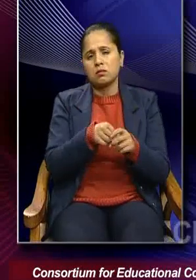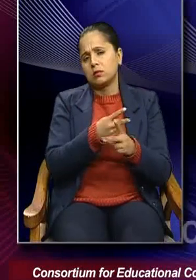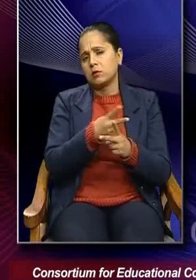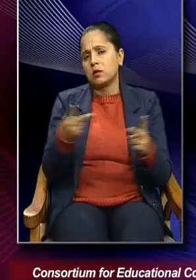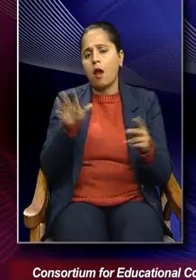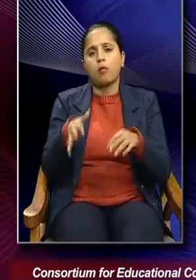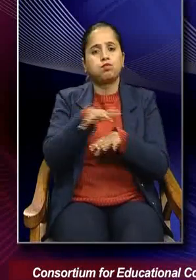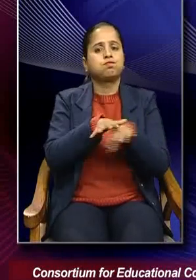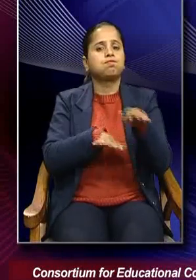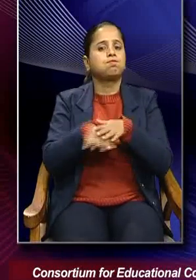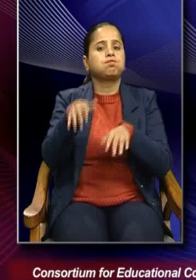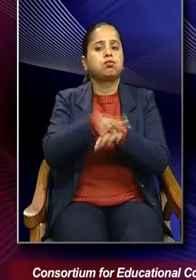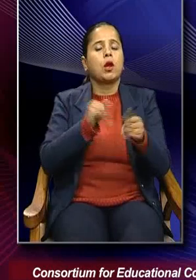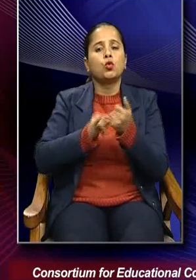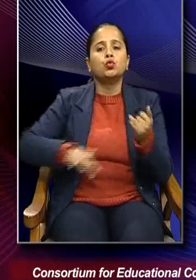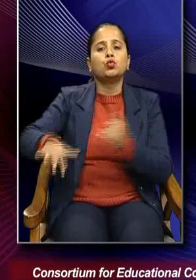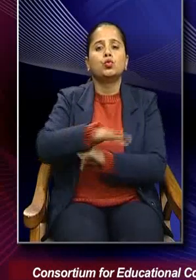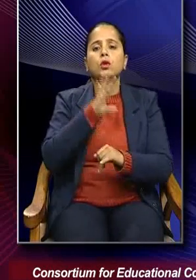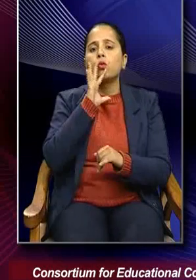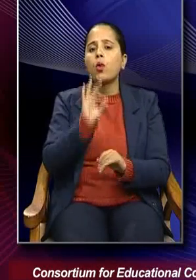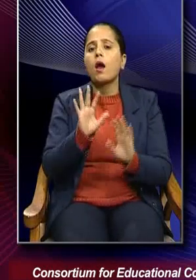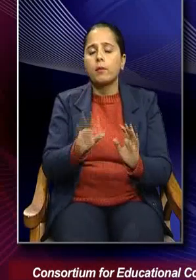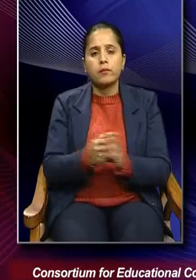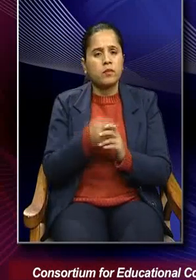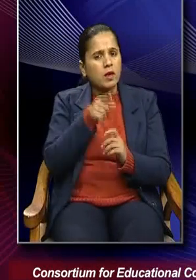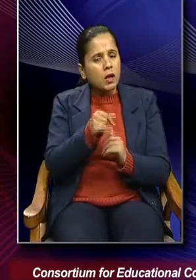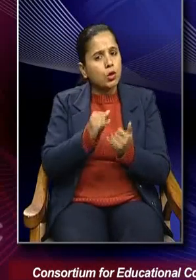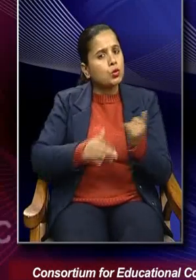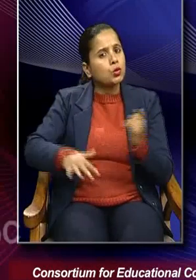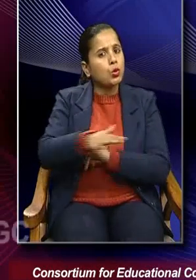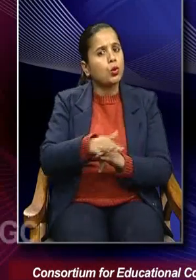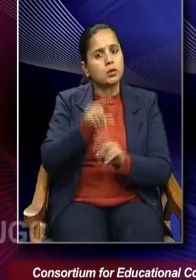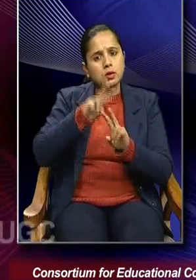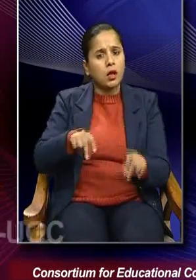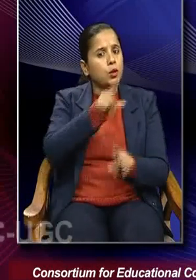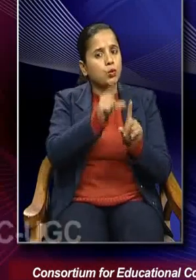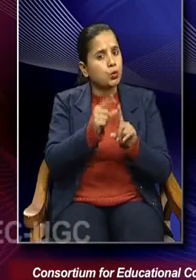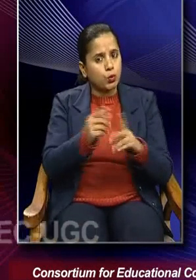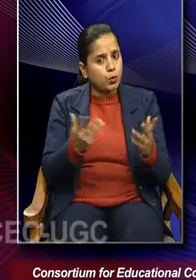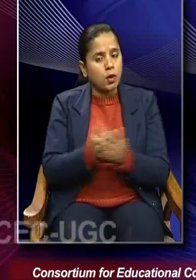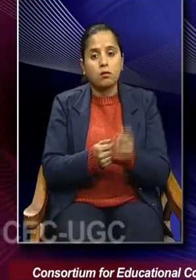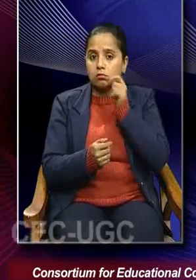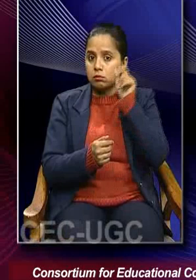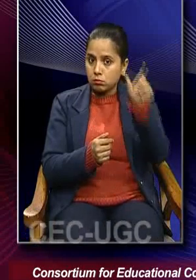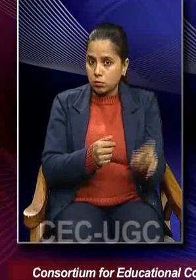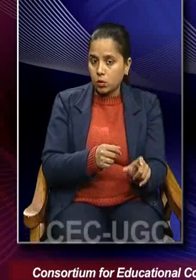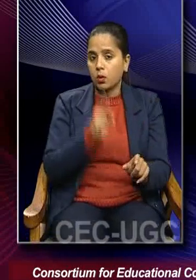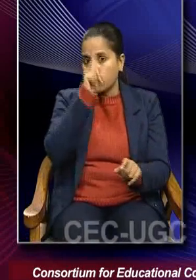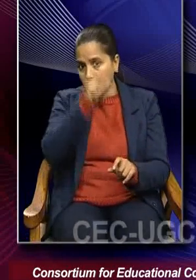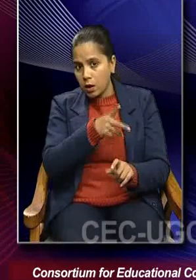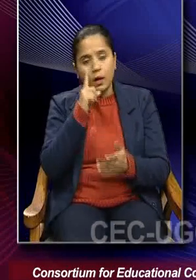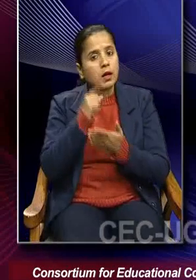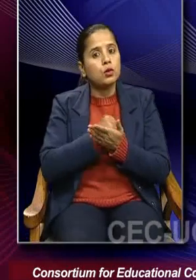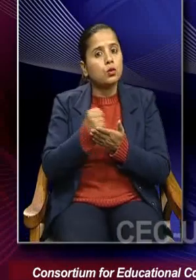layers of social reality and what does a sociologist do? He or she tries to